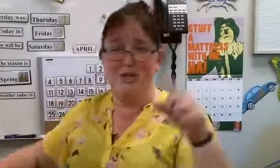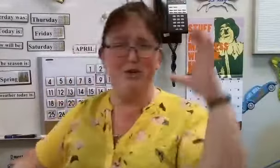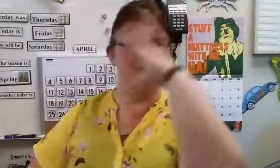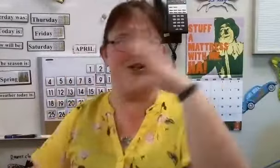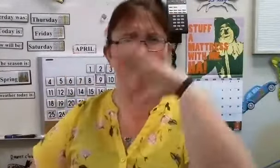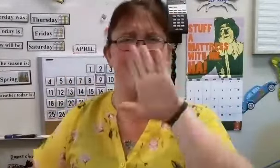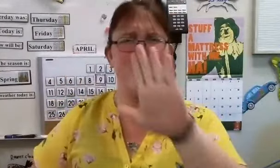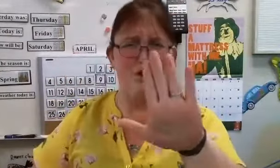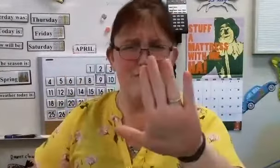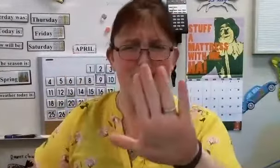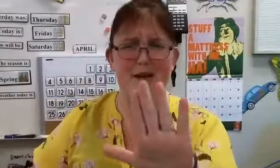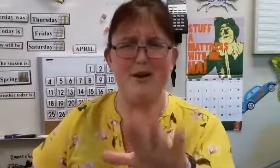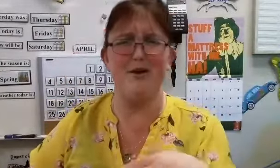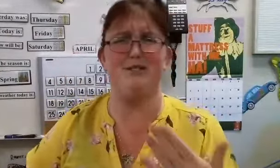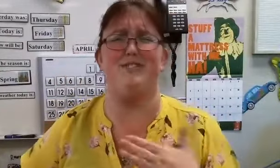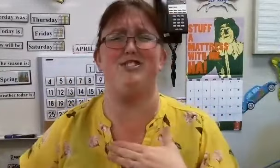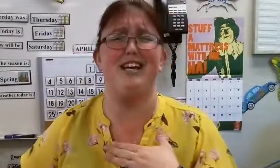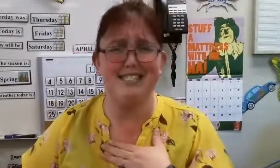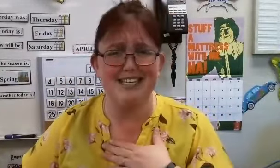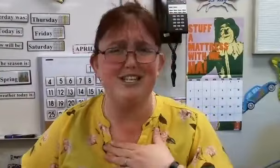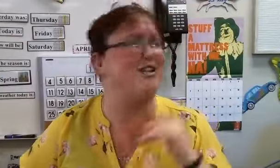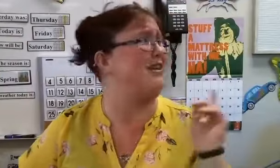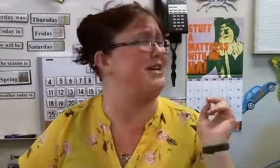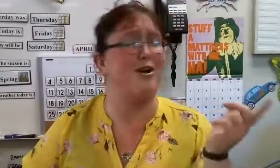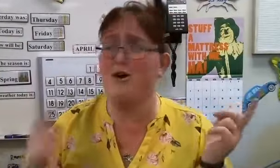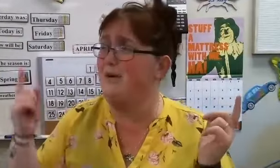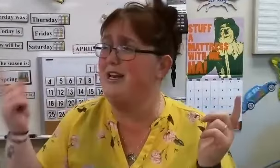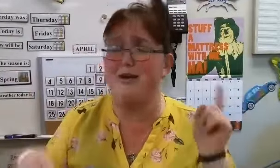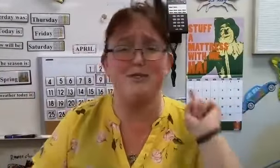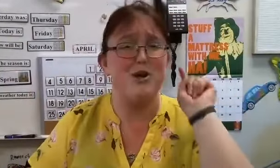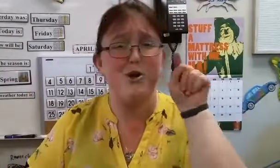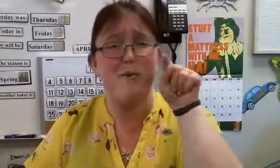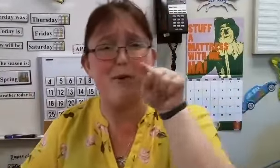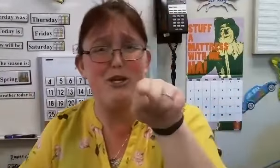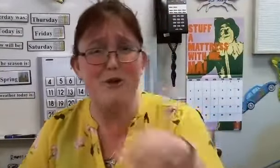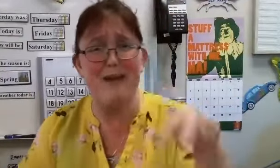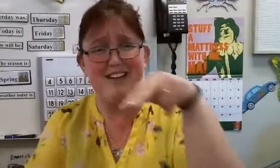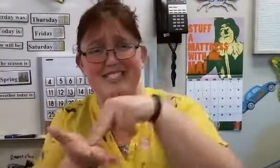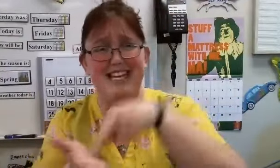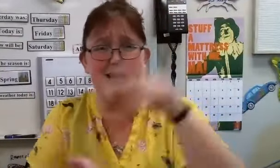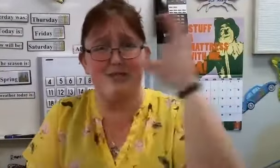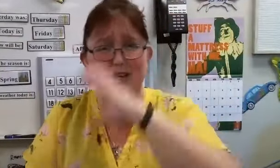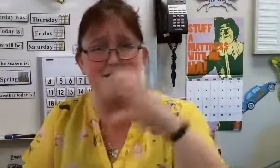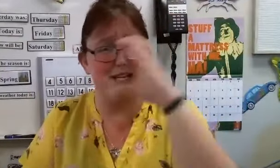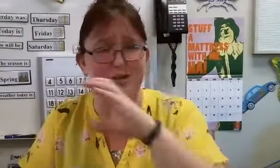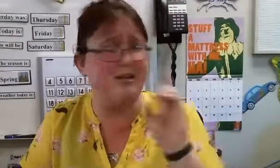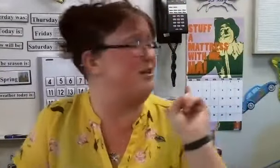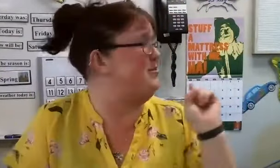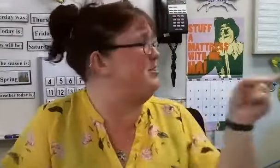You can look outside your windows. Miss Jessica is going to look outside her windows. Remember, you might not have to stand up to look outside your windows, but